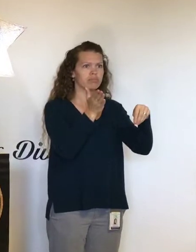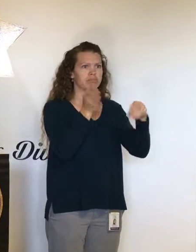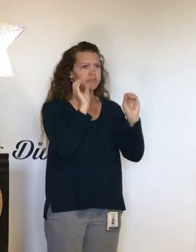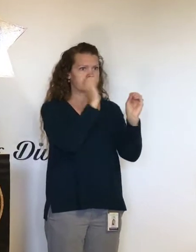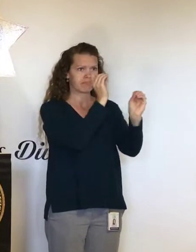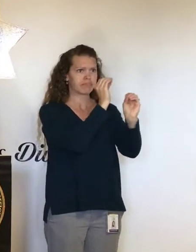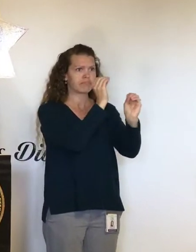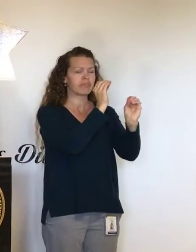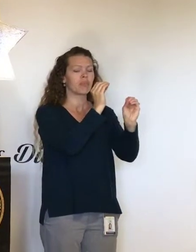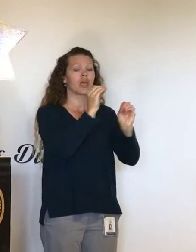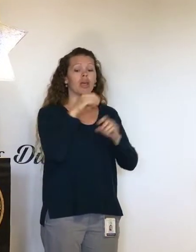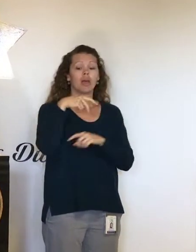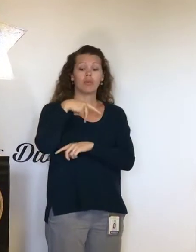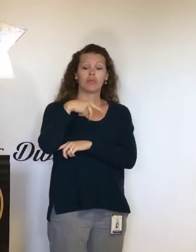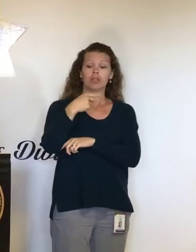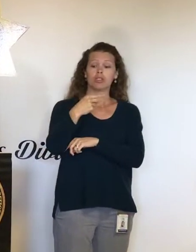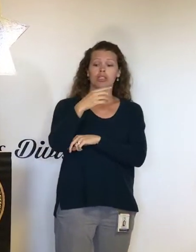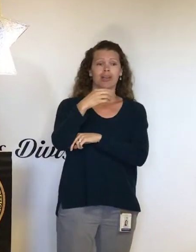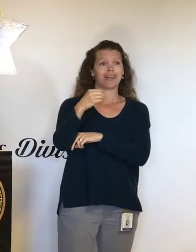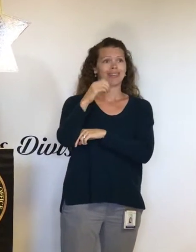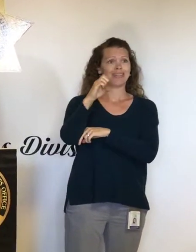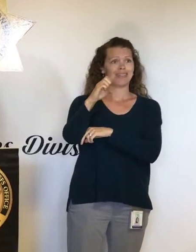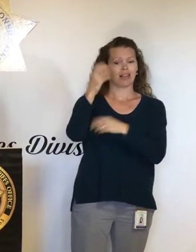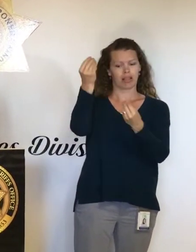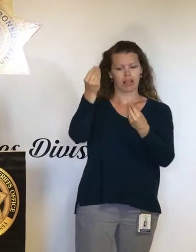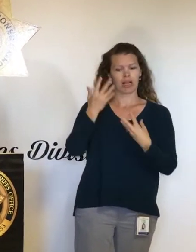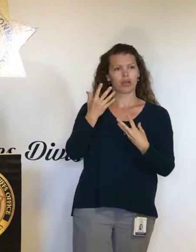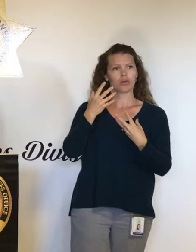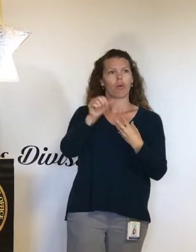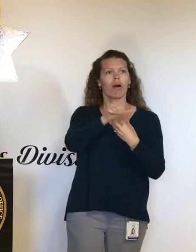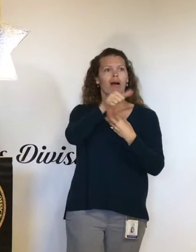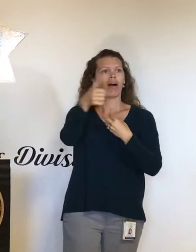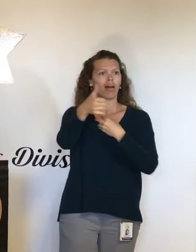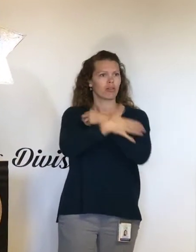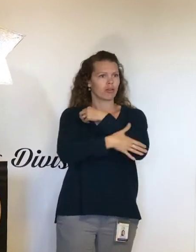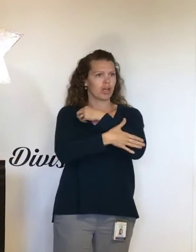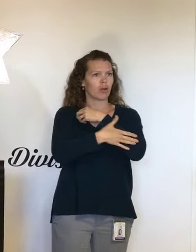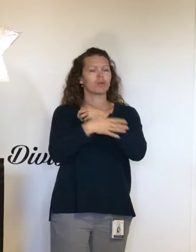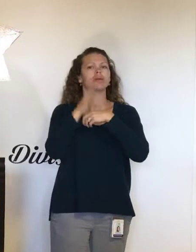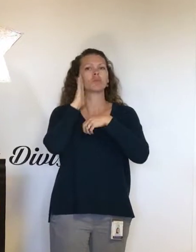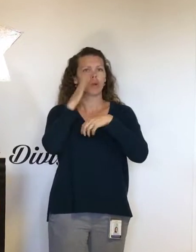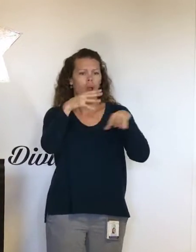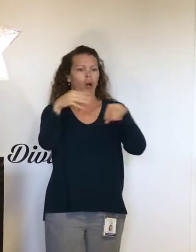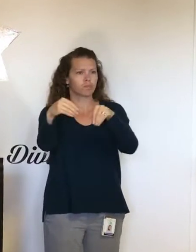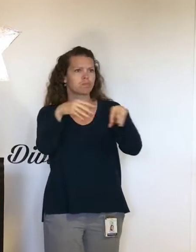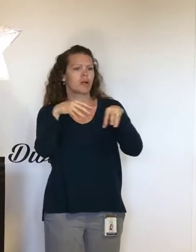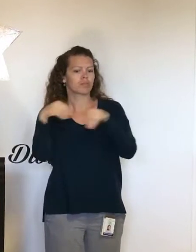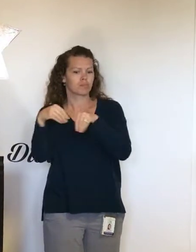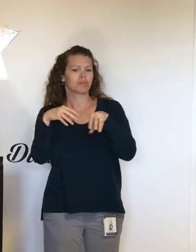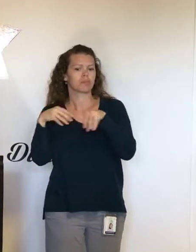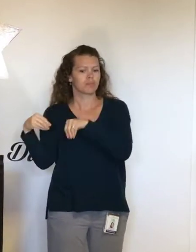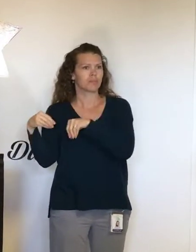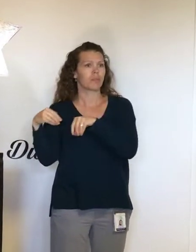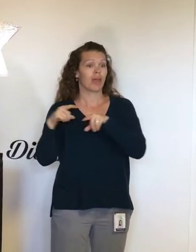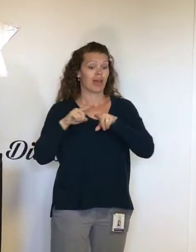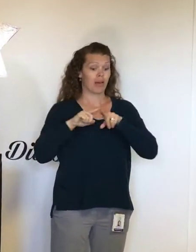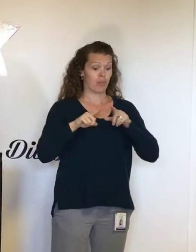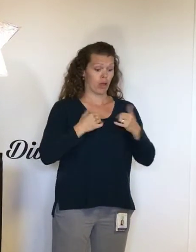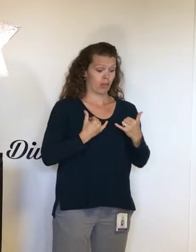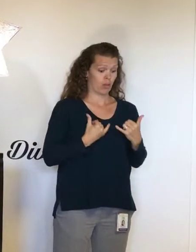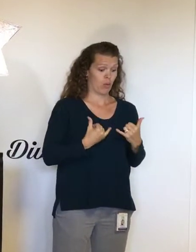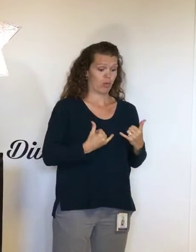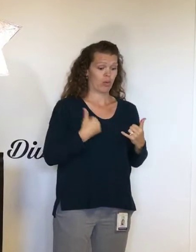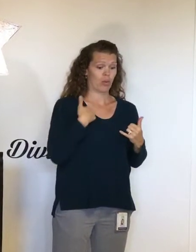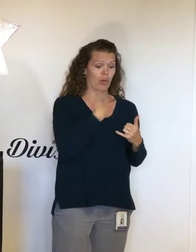that neighboring counties were going to be affected. And yesterday morning, we got notified that there was a possibility that we were going to get